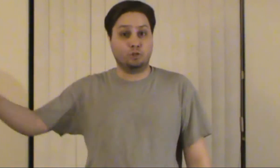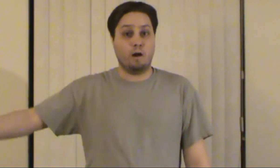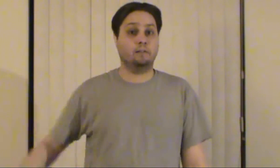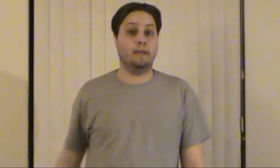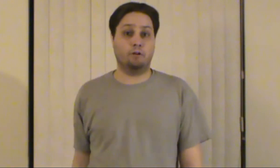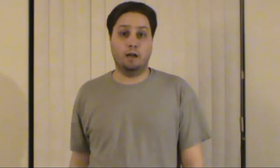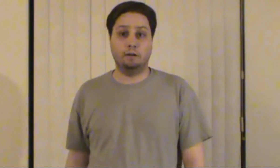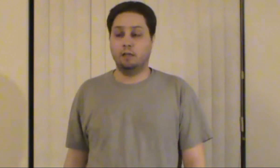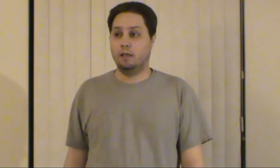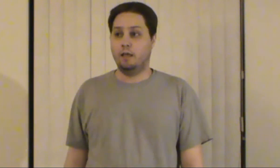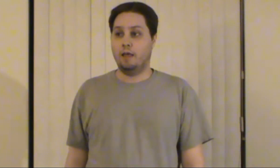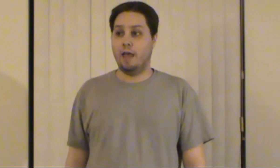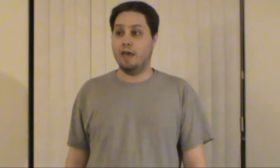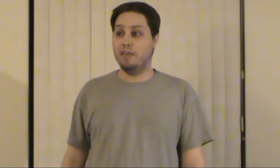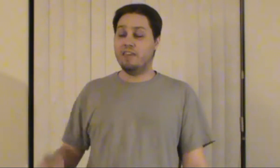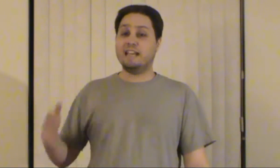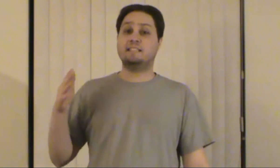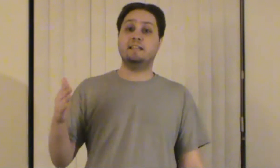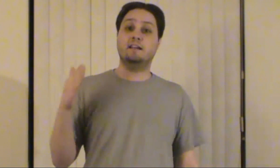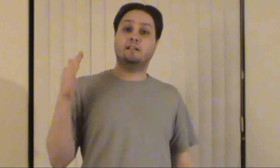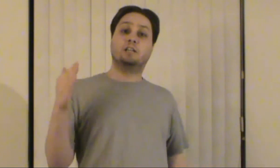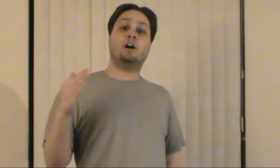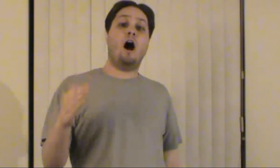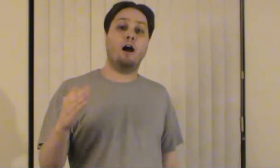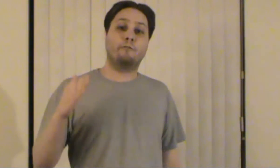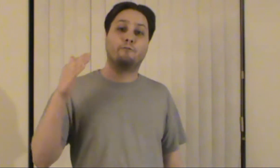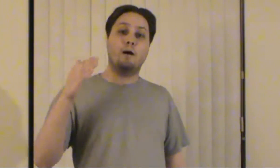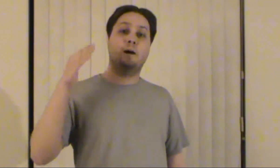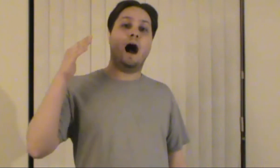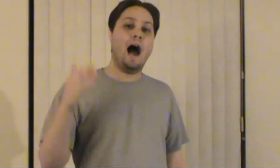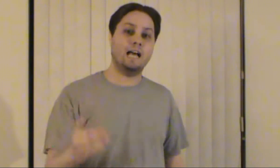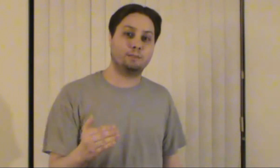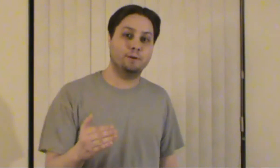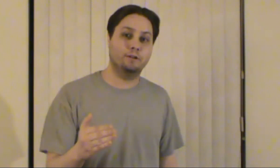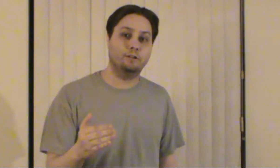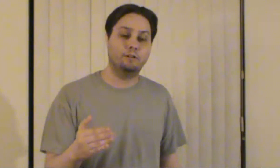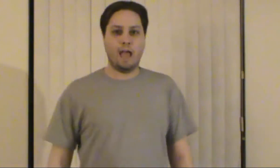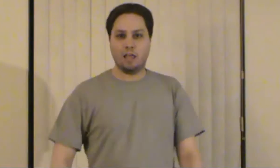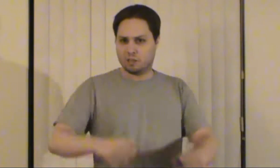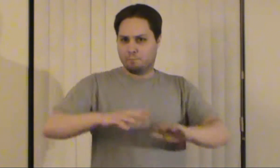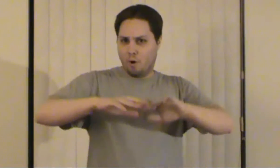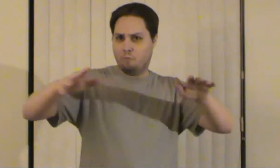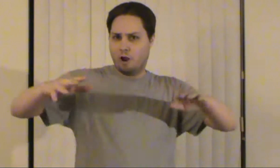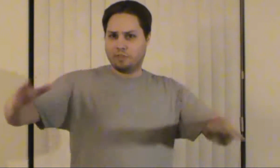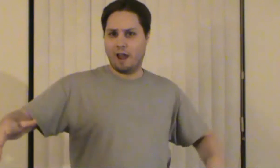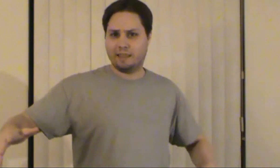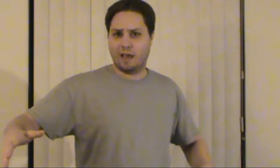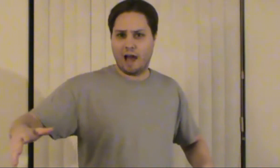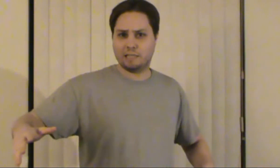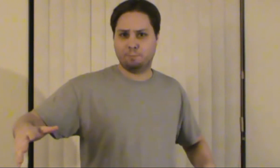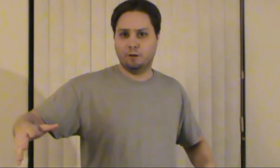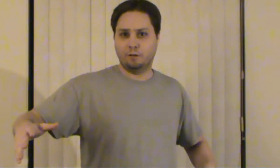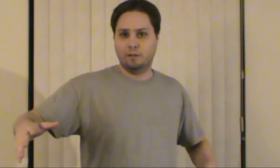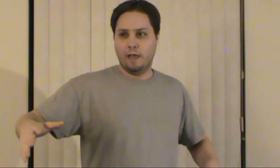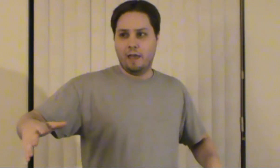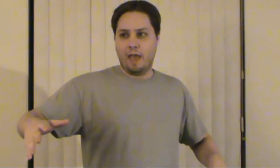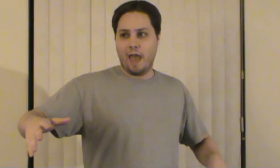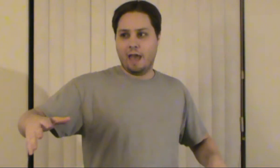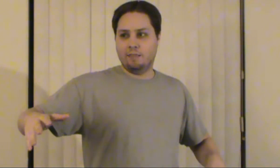a truck later on and then they steal a car from a hospital yeah there's a point where they're at the hospital and